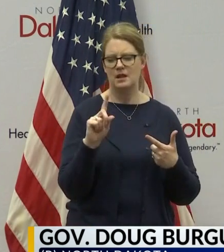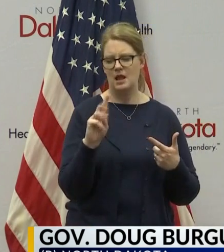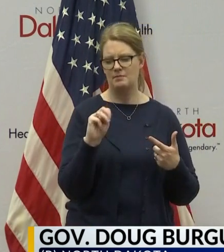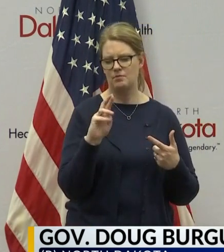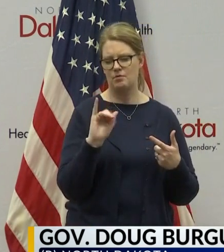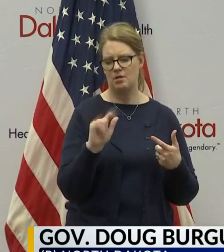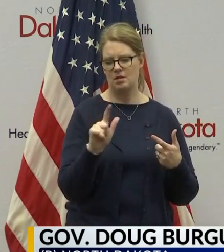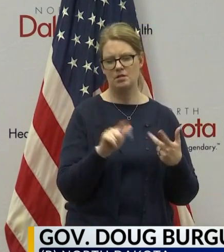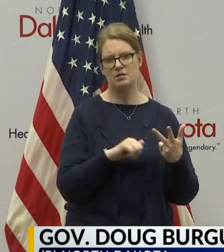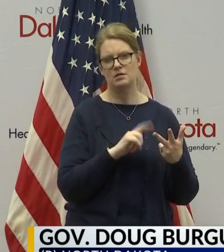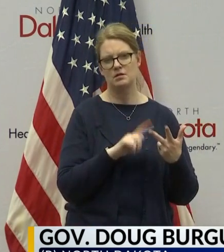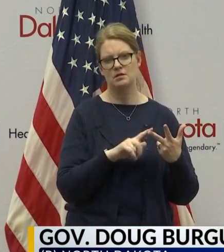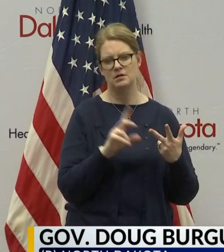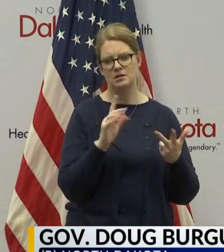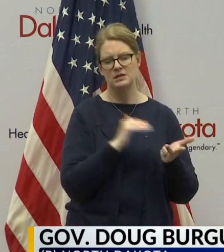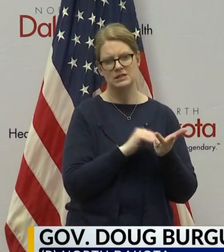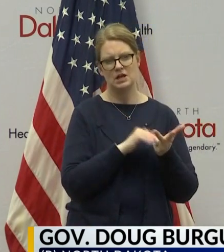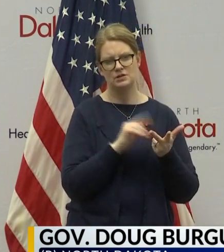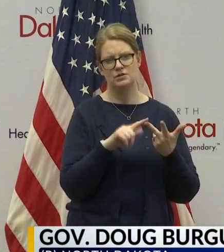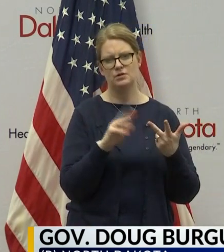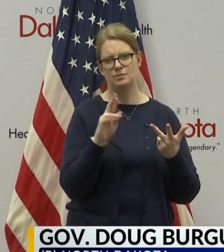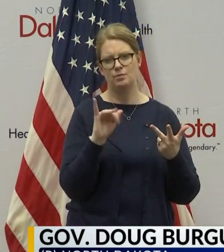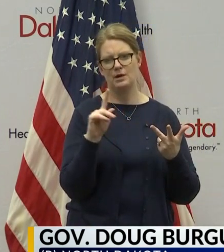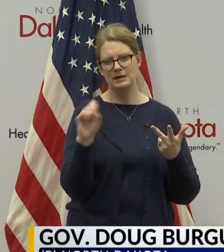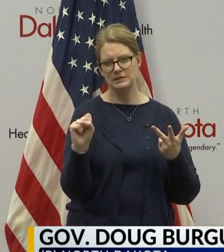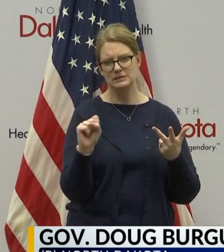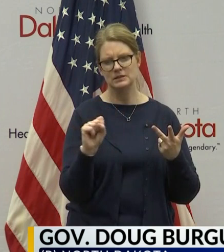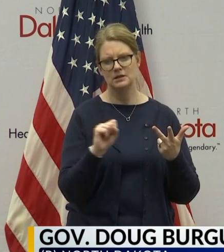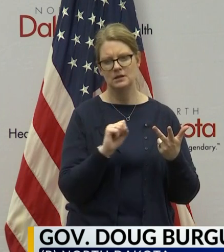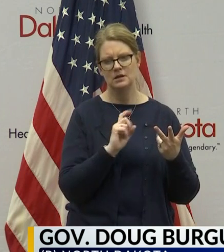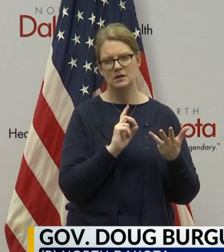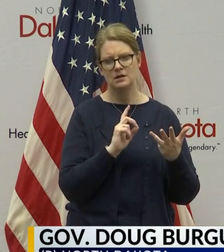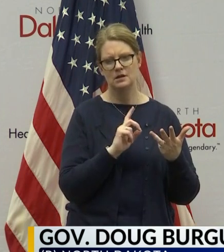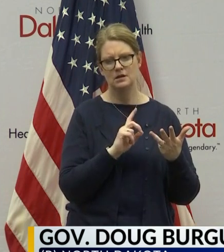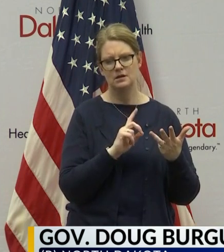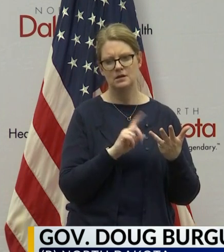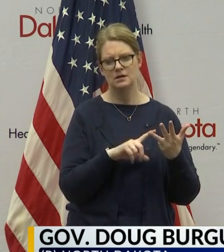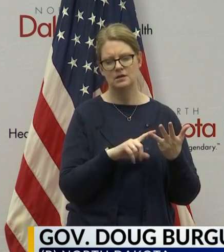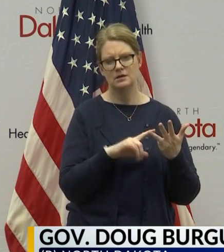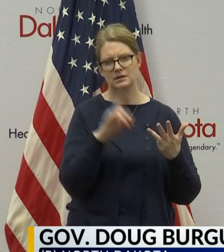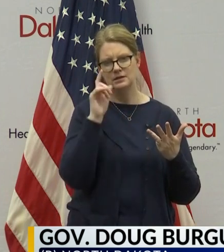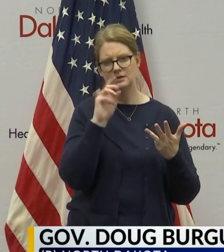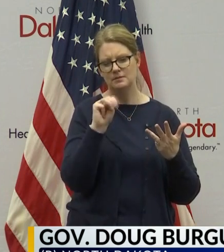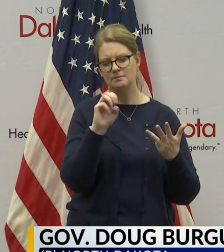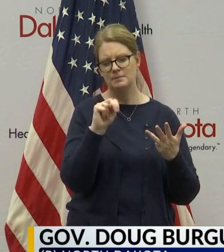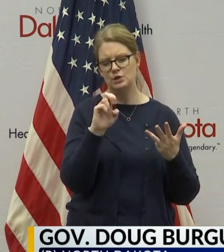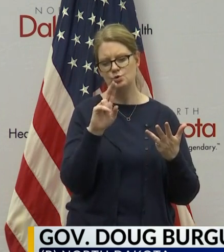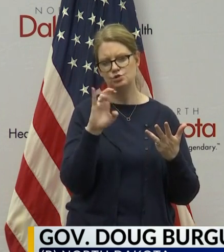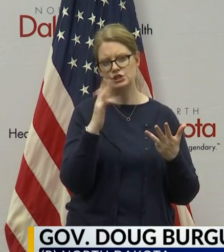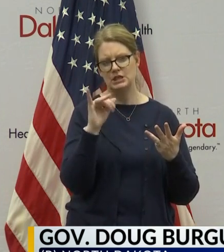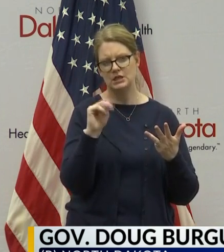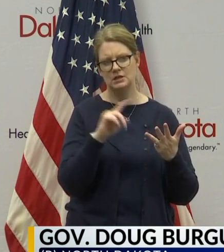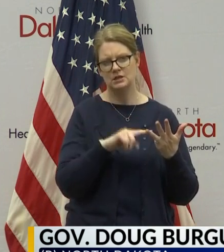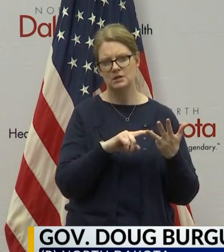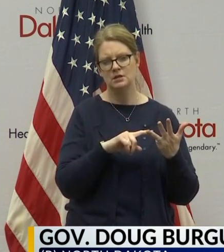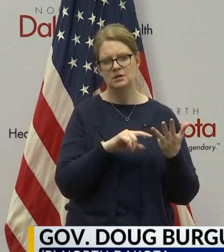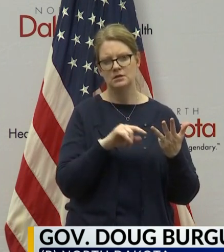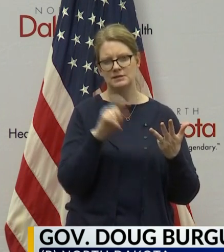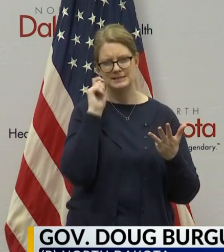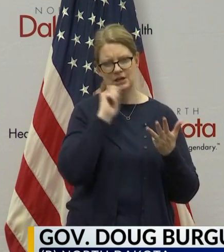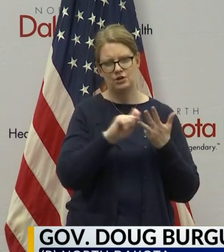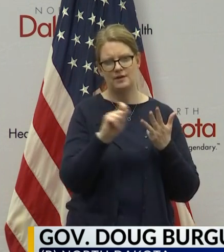on there. We had Dr. Bricks was on board on the call. Secretary-Treasurer Mnuchin was on board and